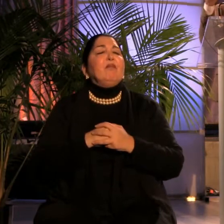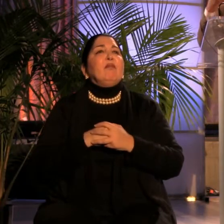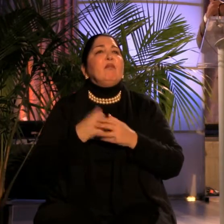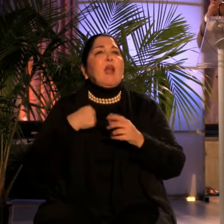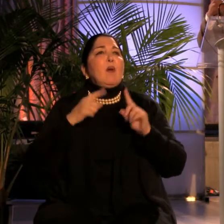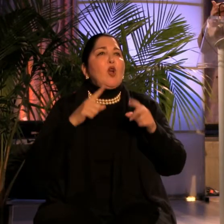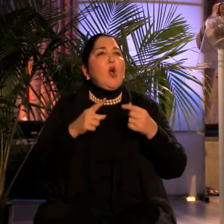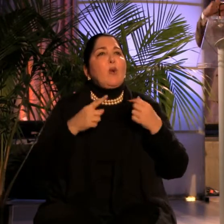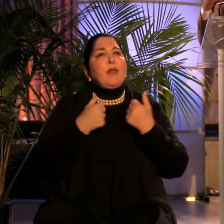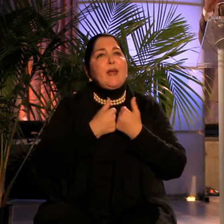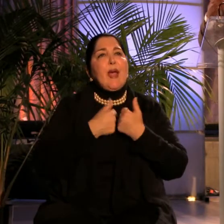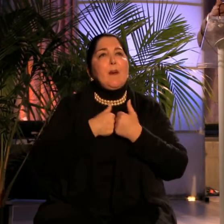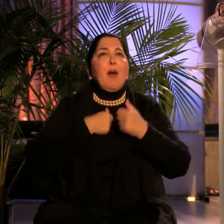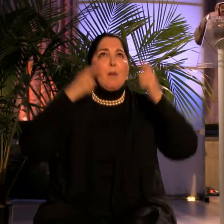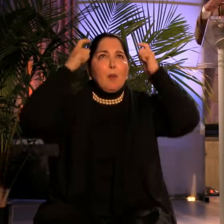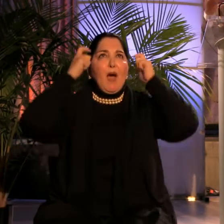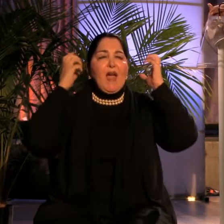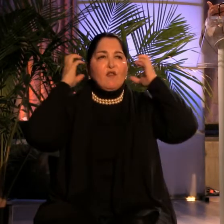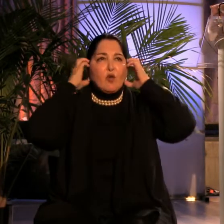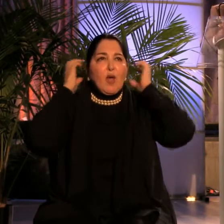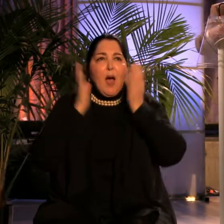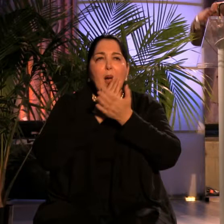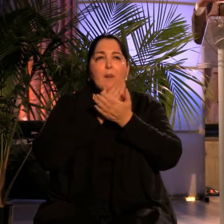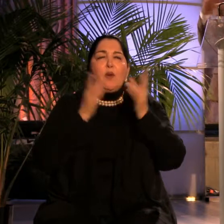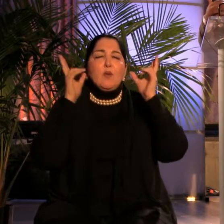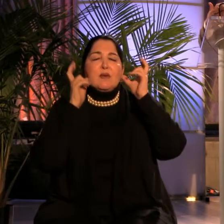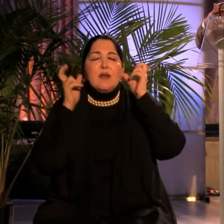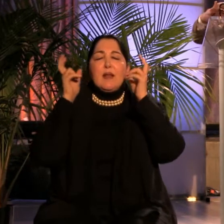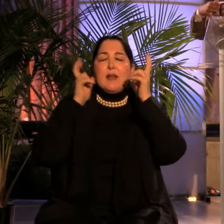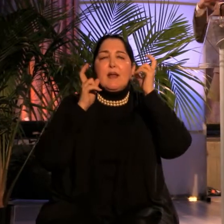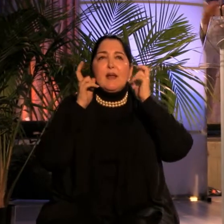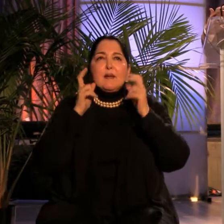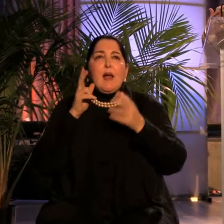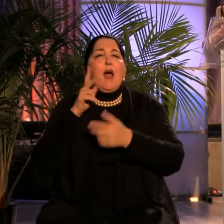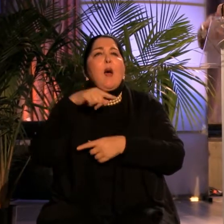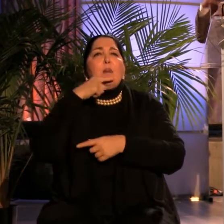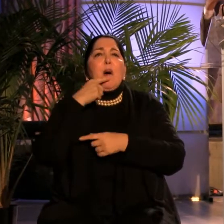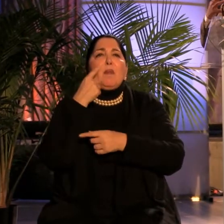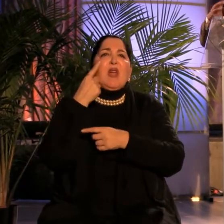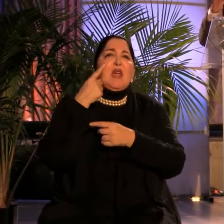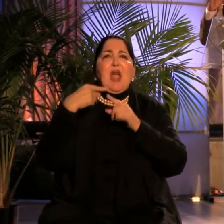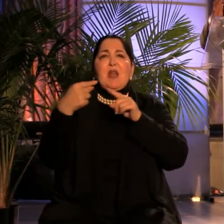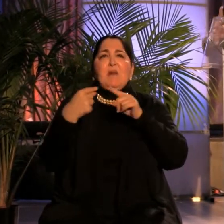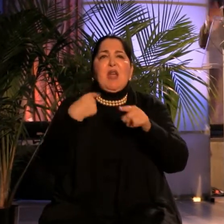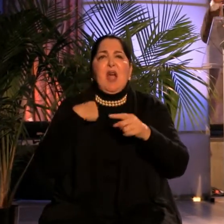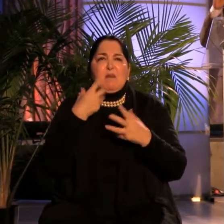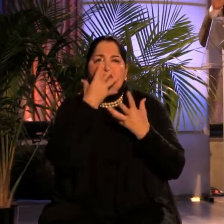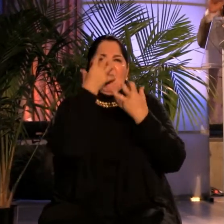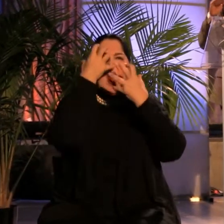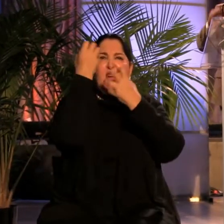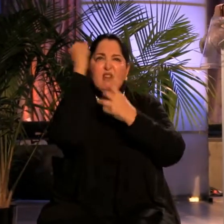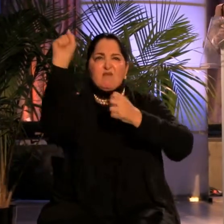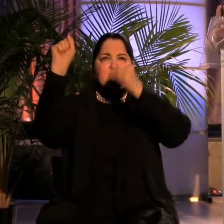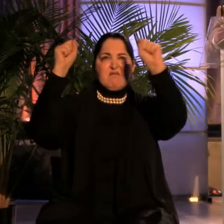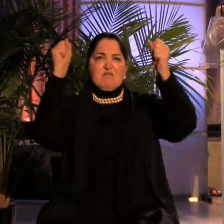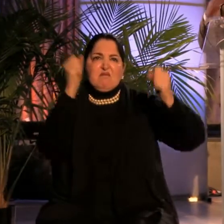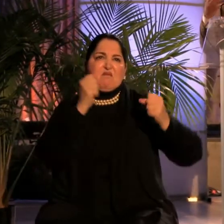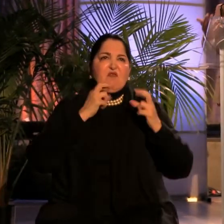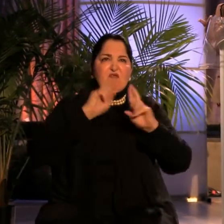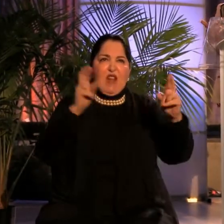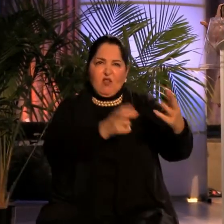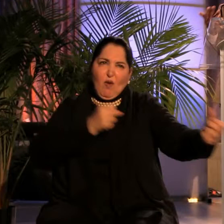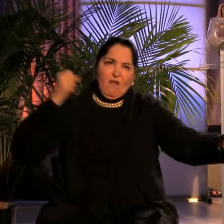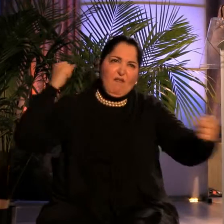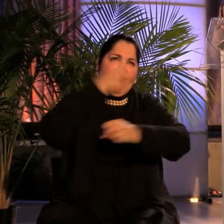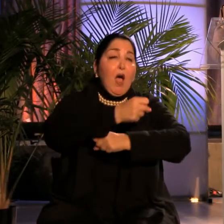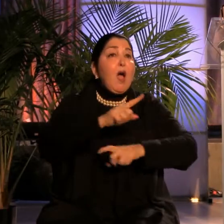on. I'd listen to Public Enemy or NWA. I'd be mad. I'd be ready to thrash and, you know, just hyper. But